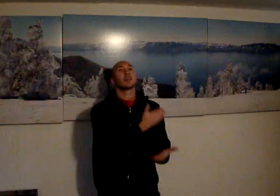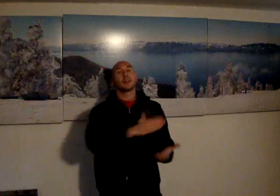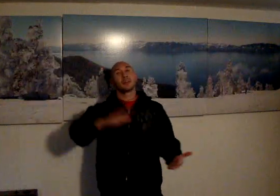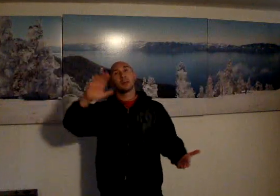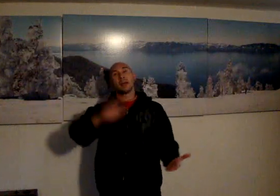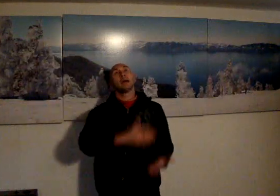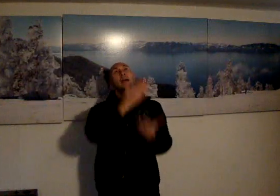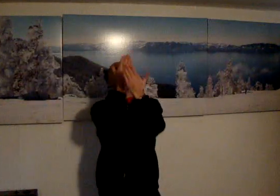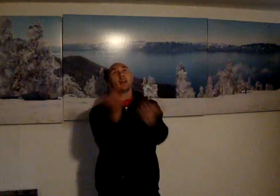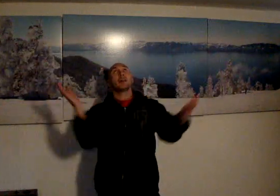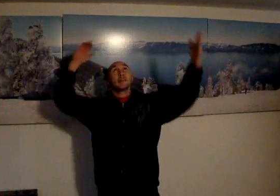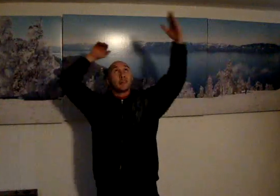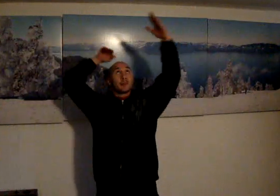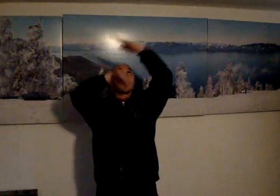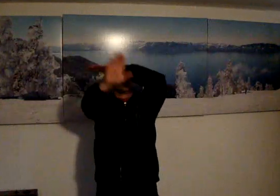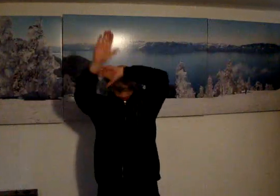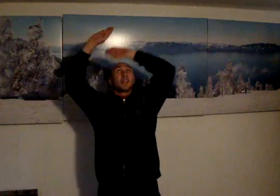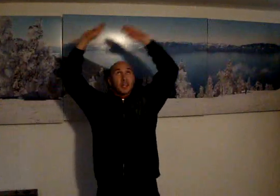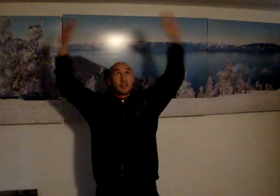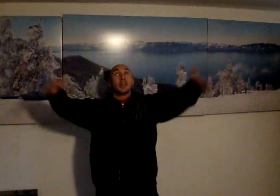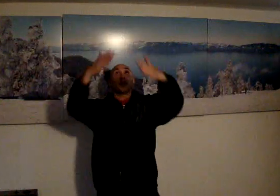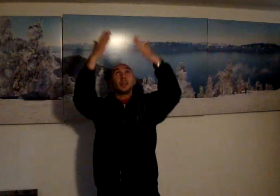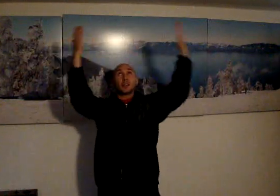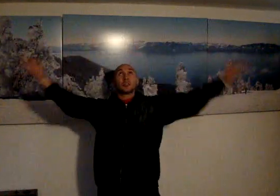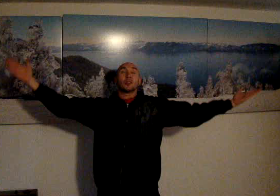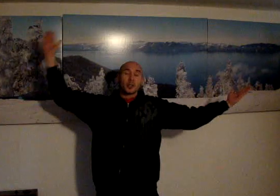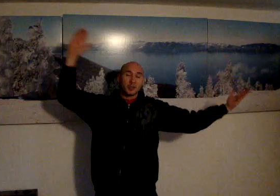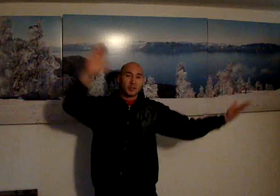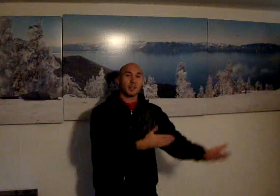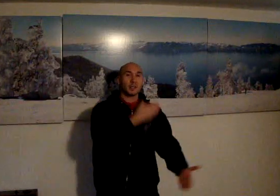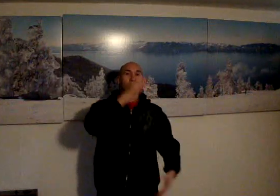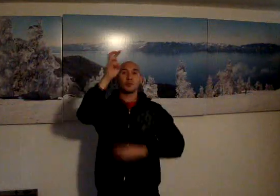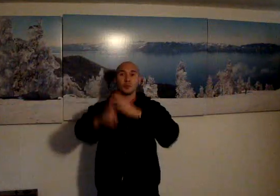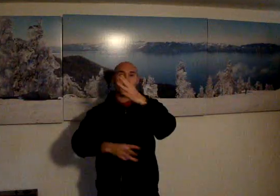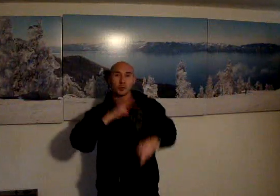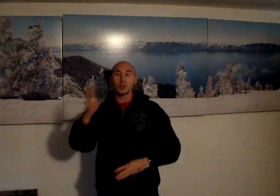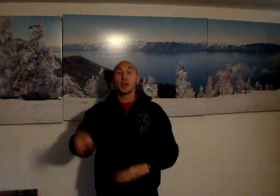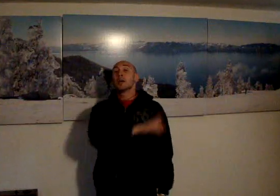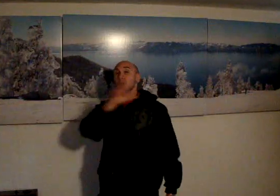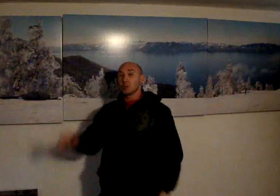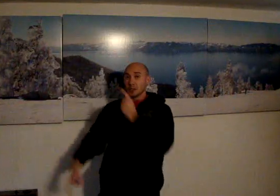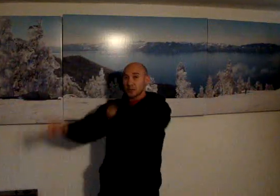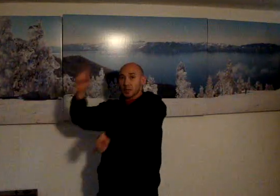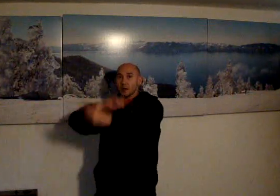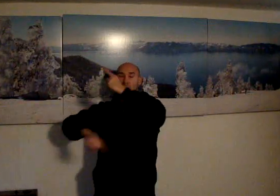and heaven and nature sing to the world the Lord has come